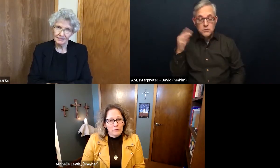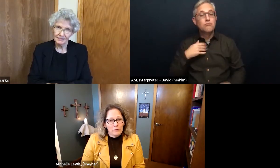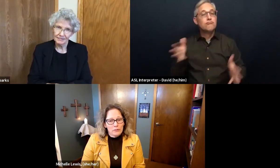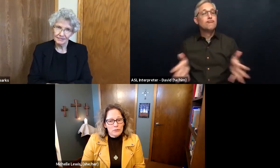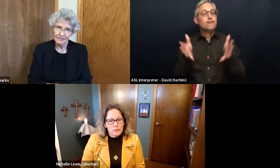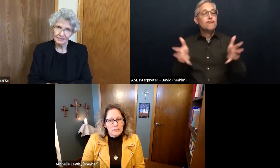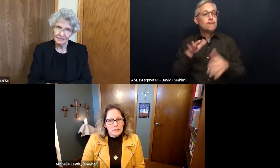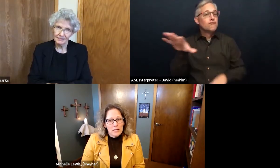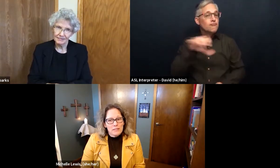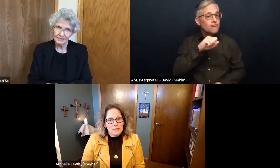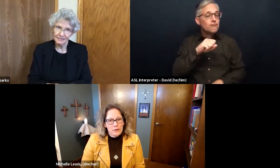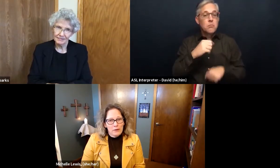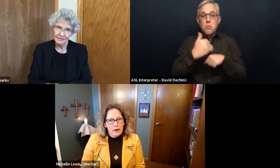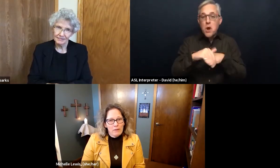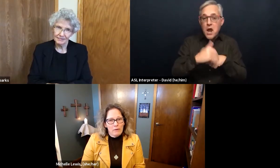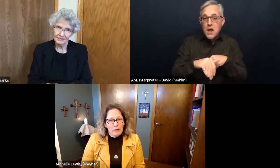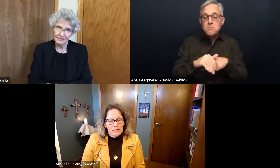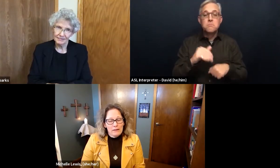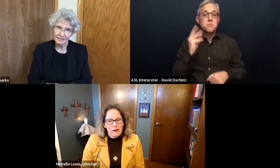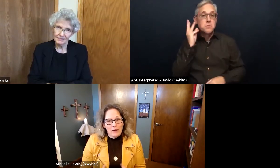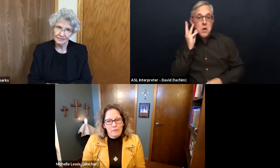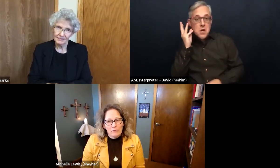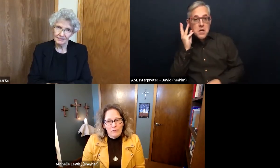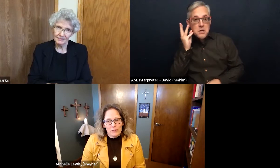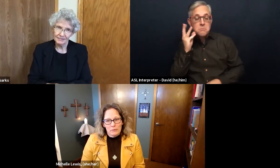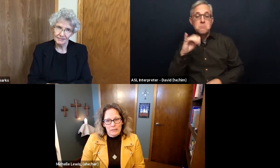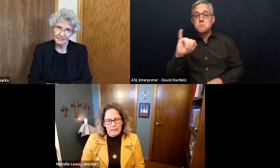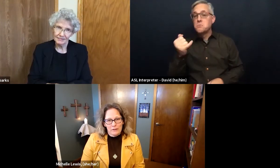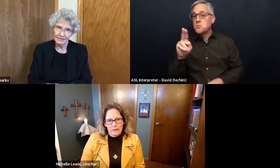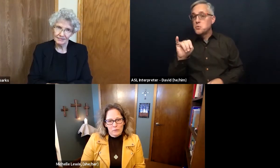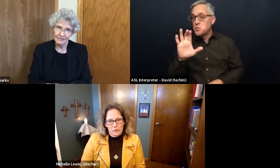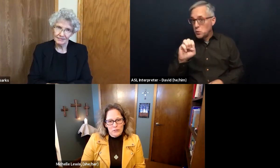or your juice so that you have that ready for a little bit later in worship.